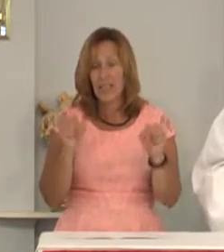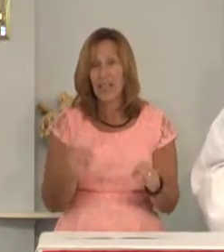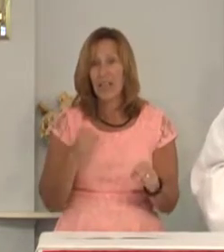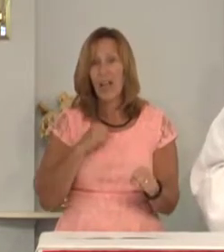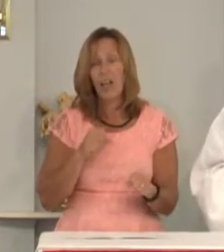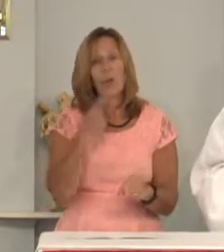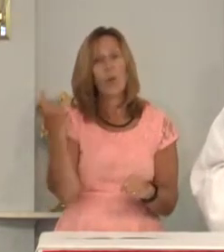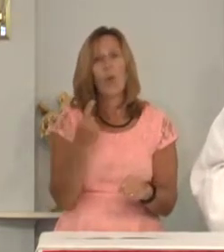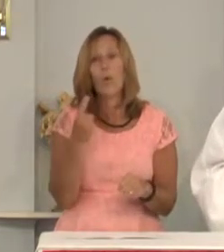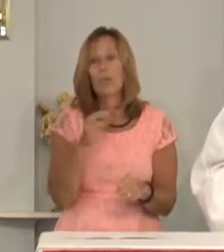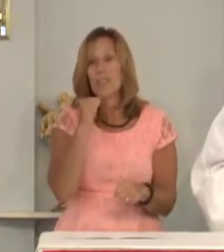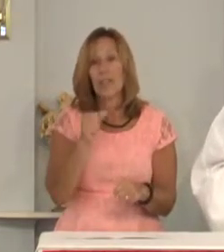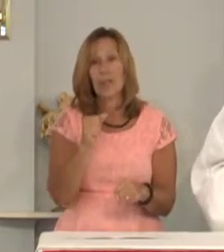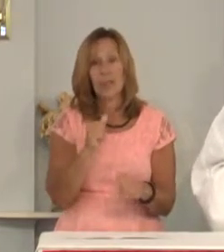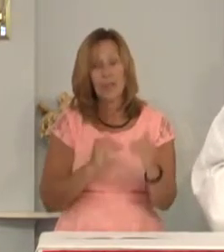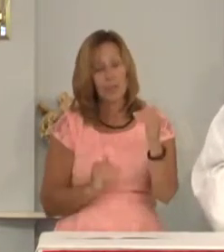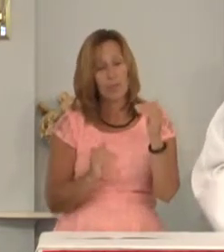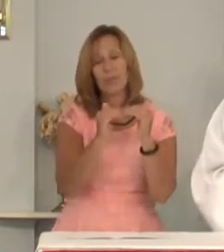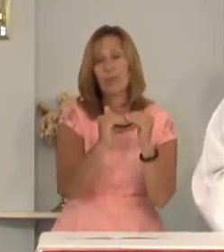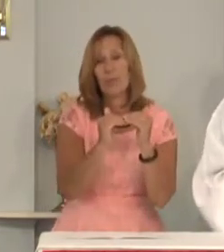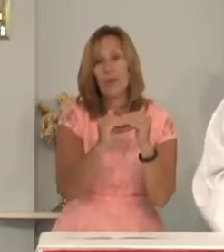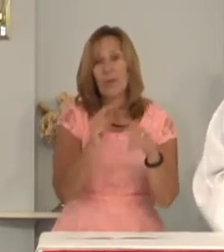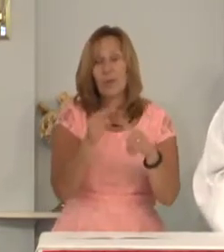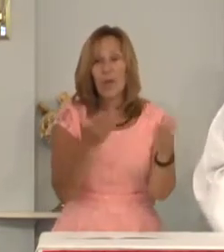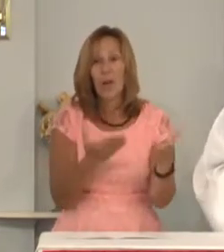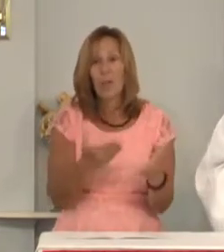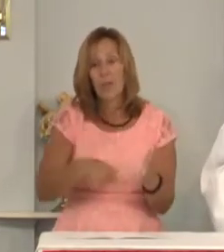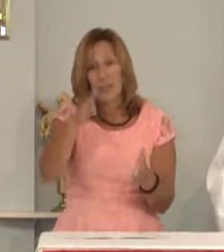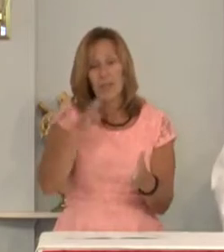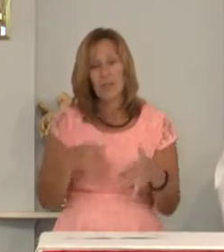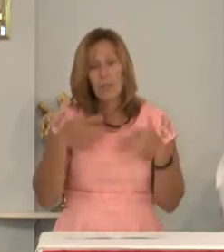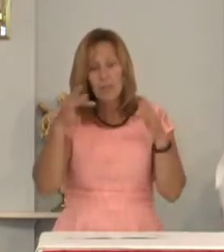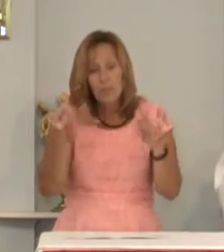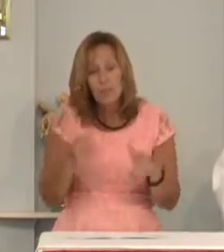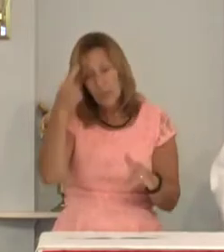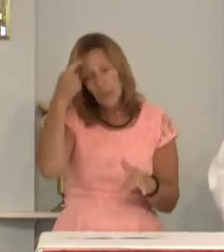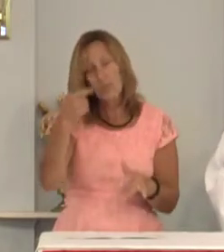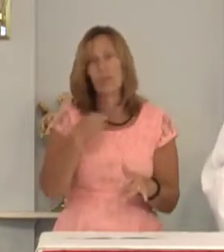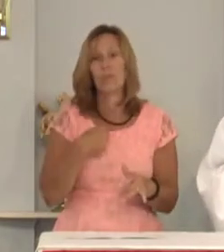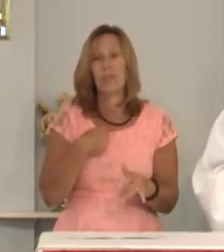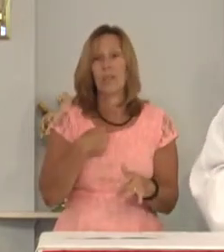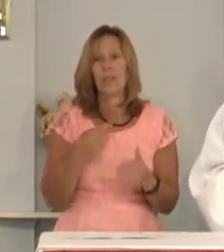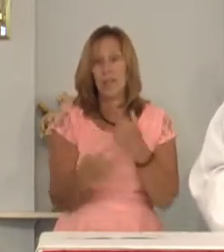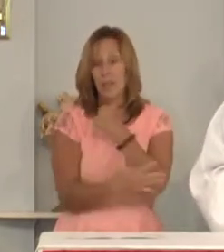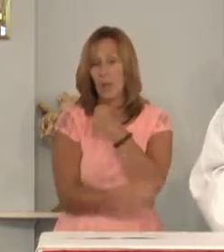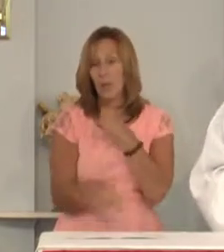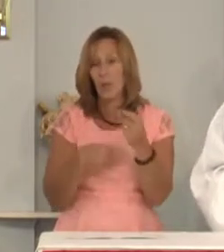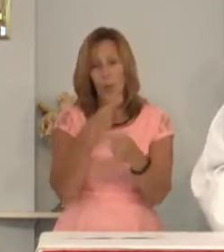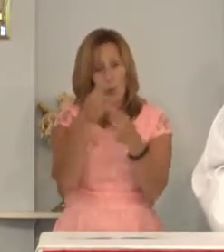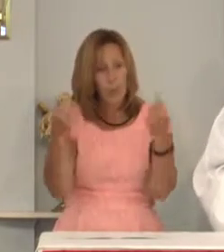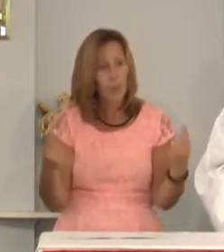will fall short. So I want God to be merciful to me. A poor sinner.